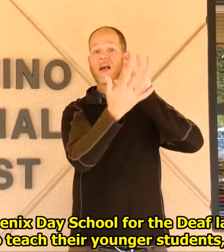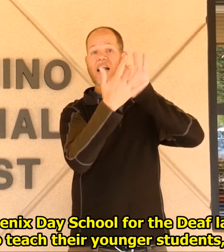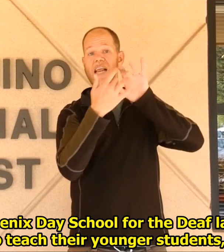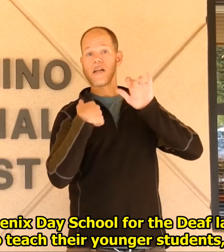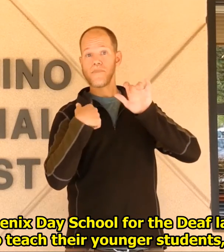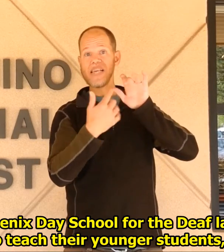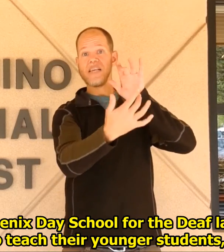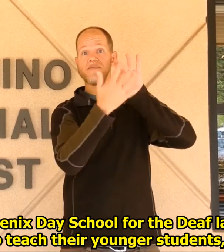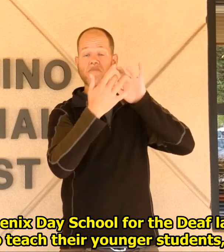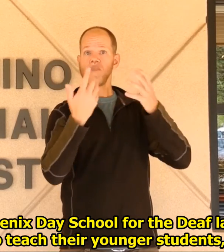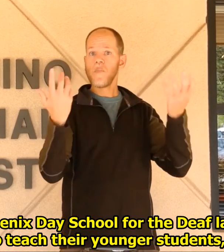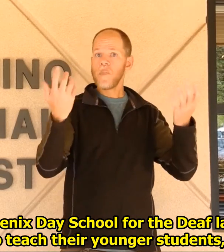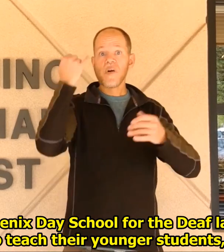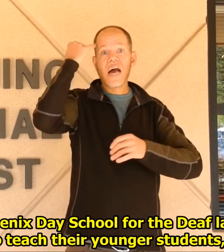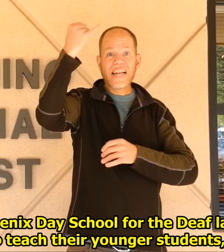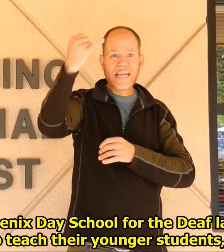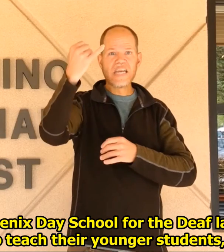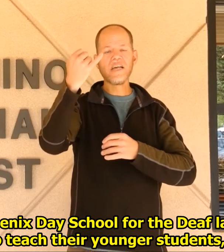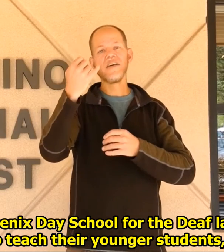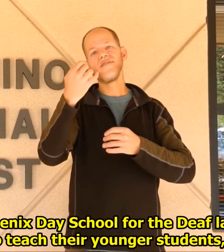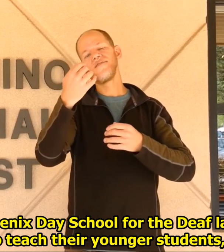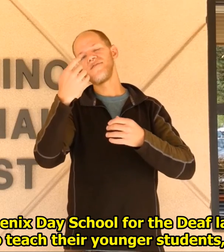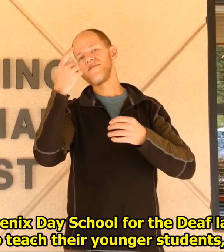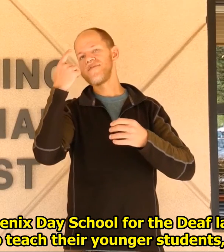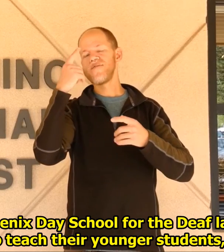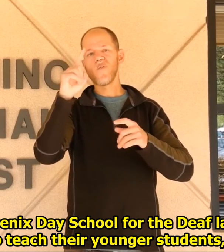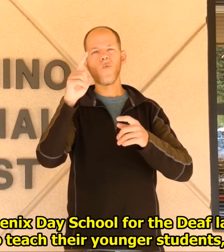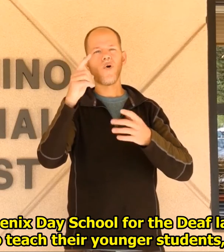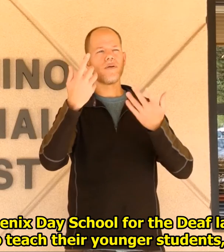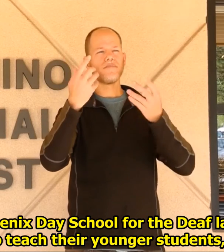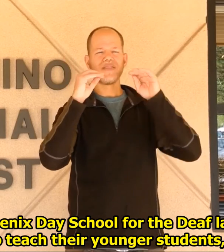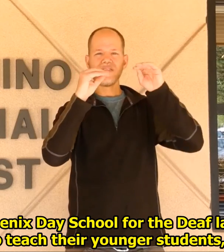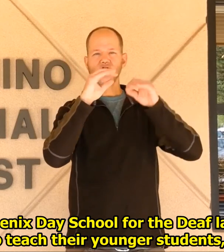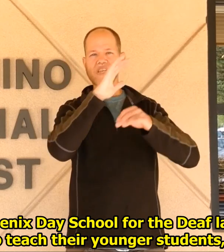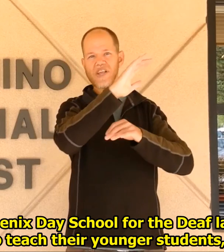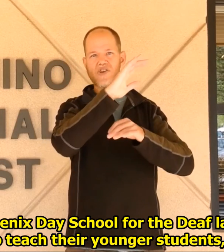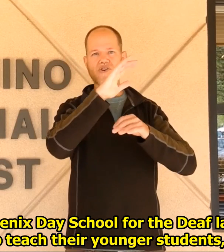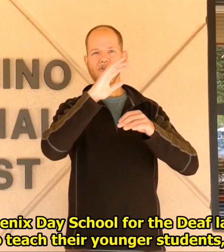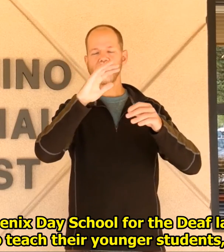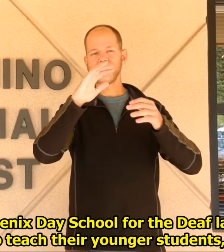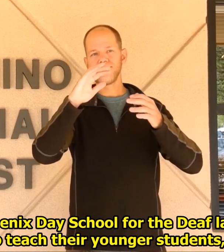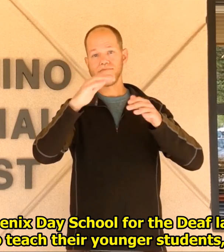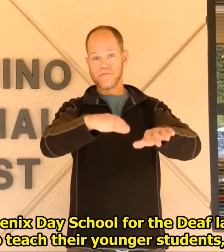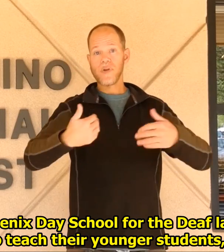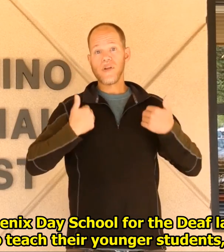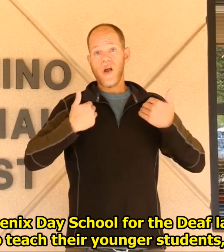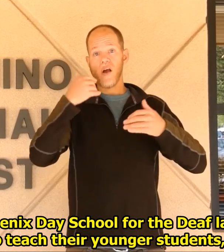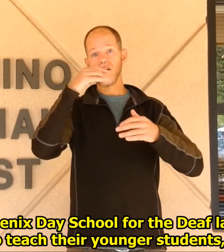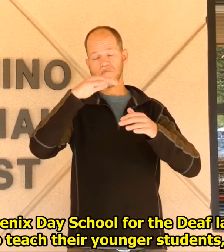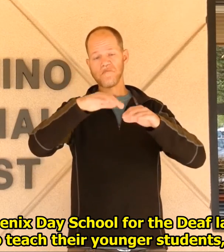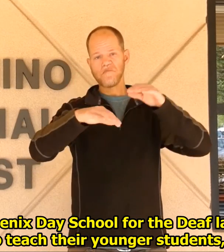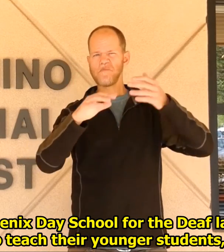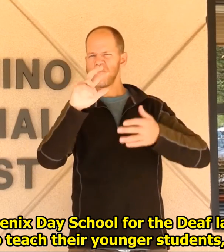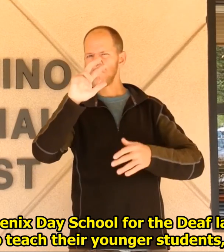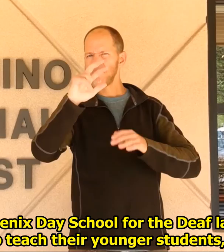I was contacted by the Phoenix Day School for the Deaf last year. They had an idea to